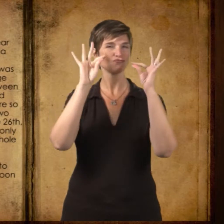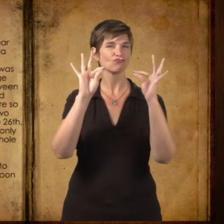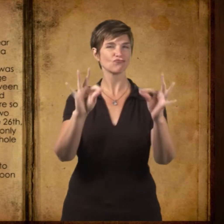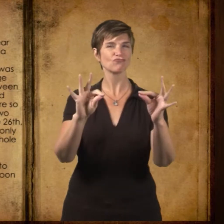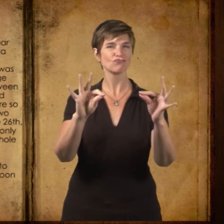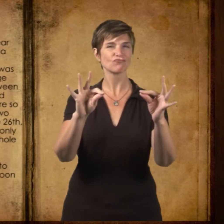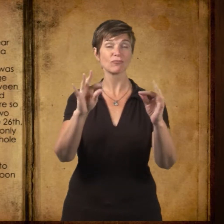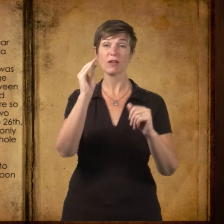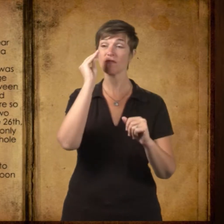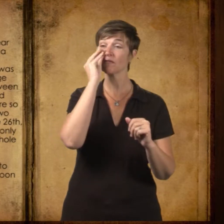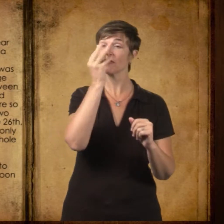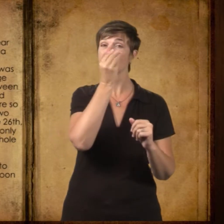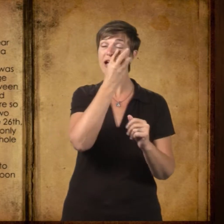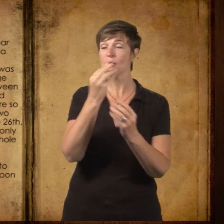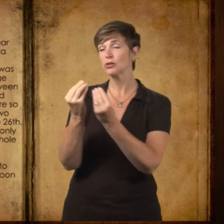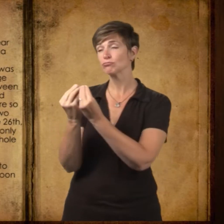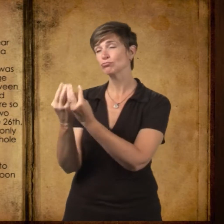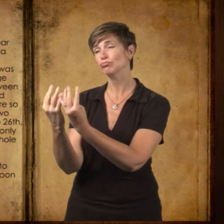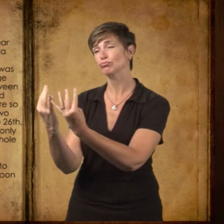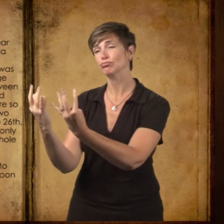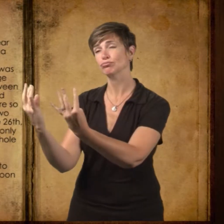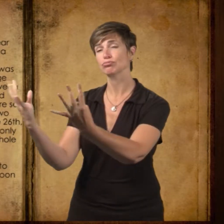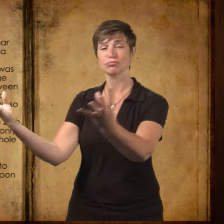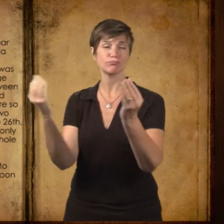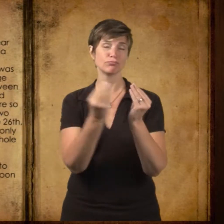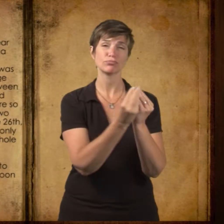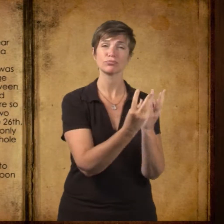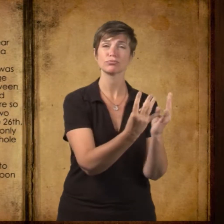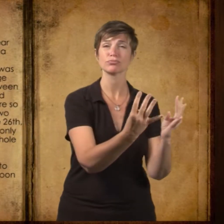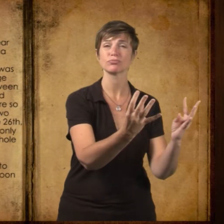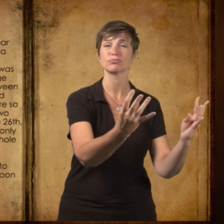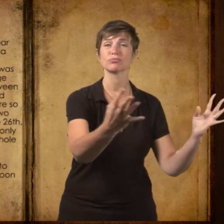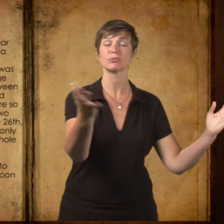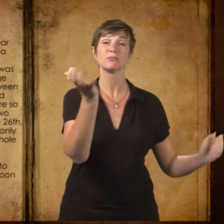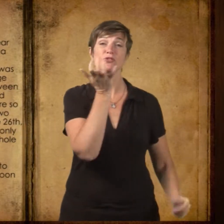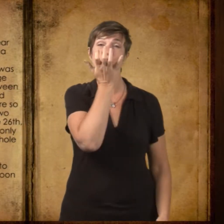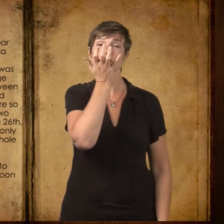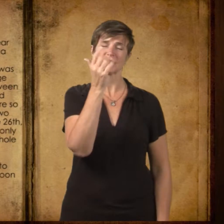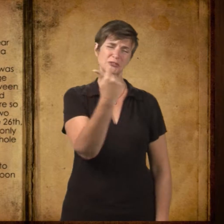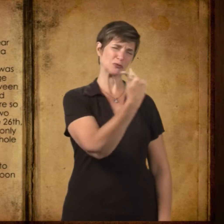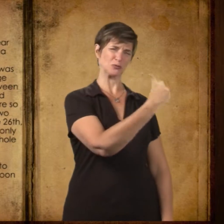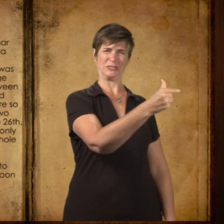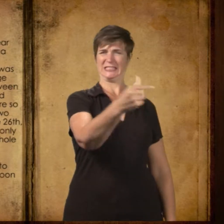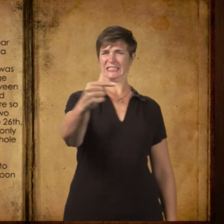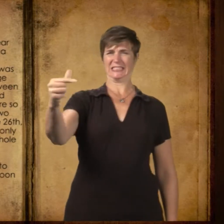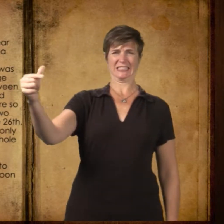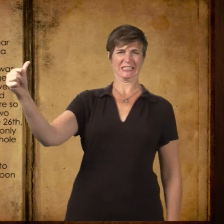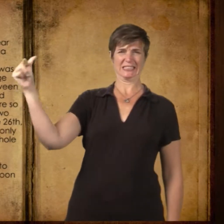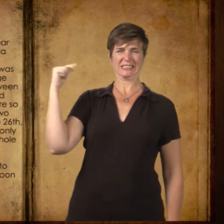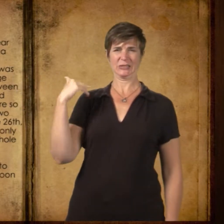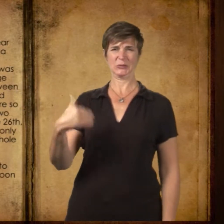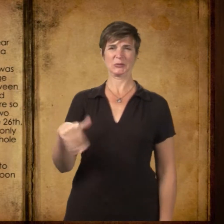summer day. The flowers were blossoming profusely, and the grass was richly green.